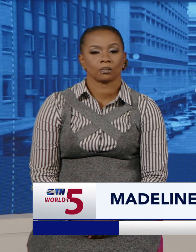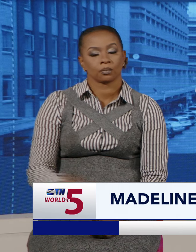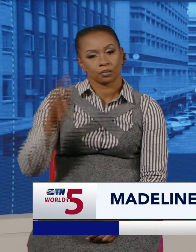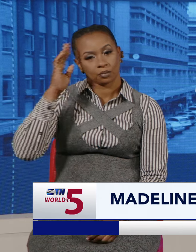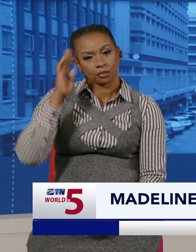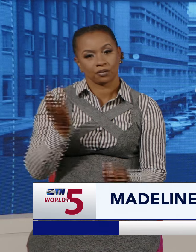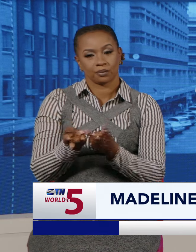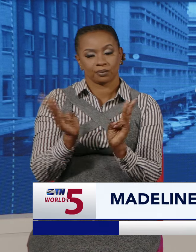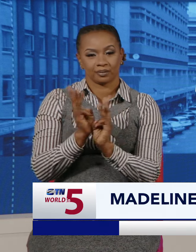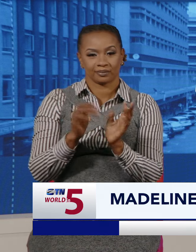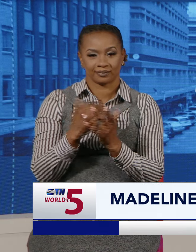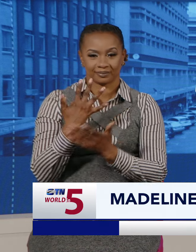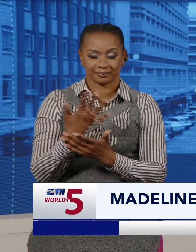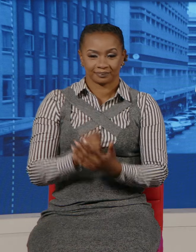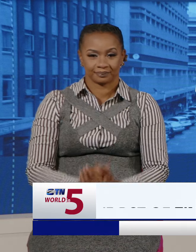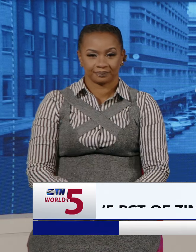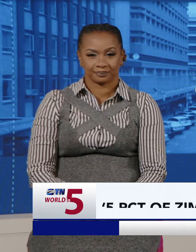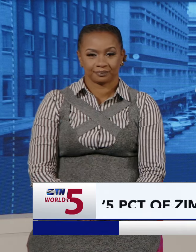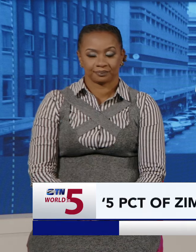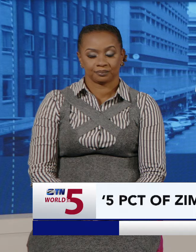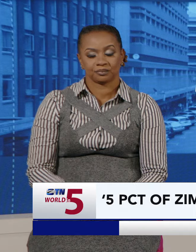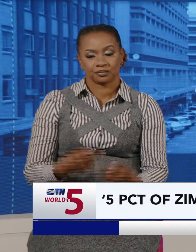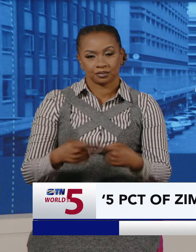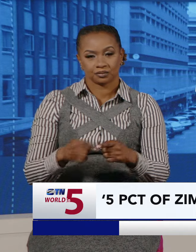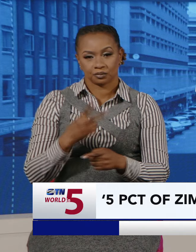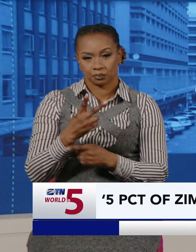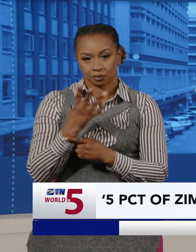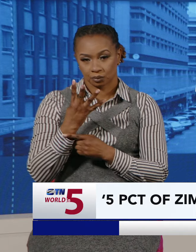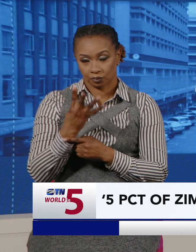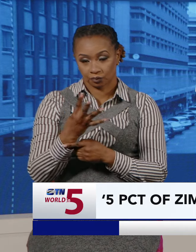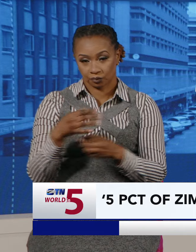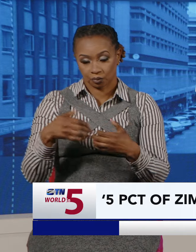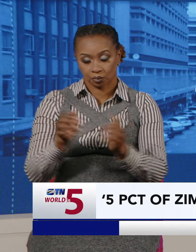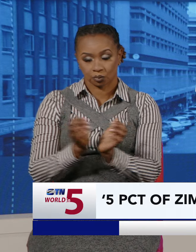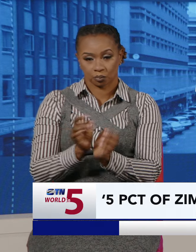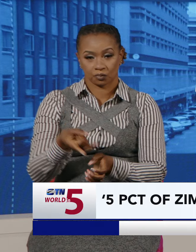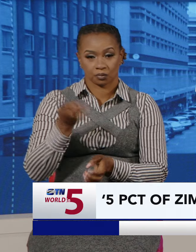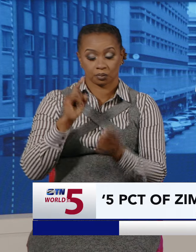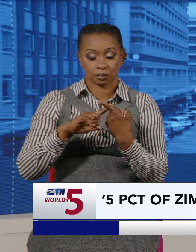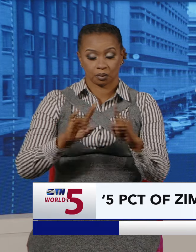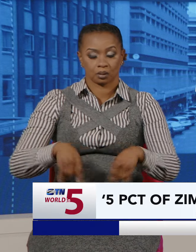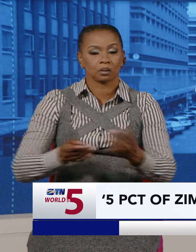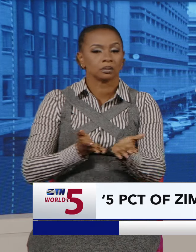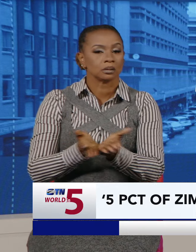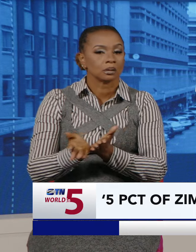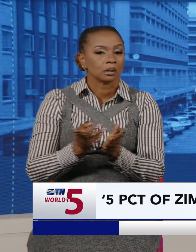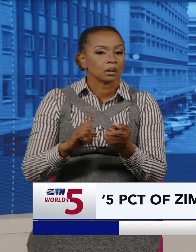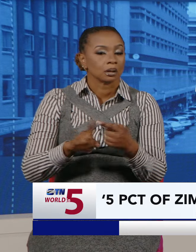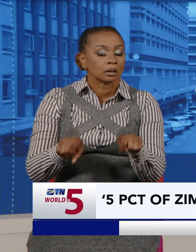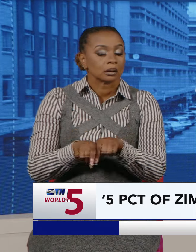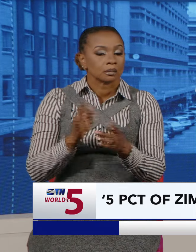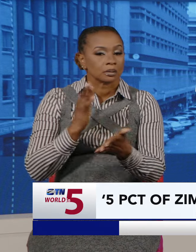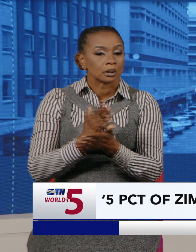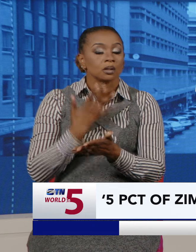Hello and welcome to World in Five. Corporate 24 Group of hospitals and health services providers have launched a new medical